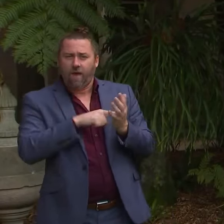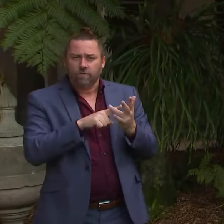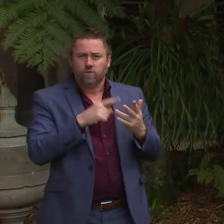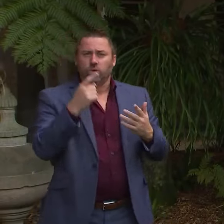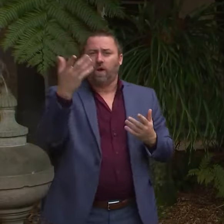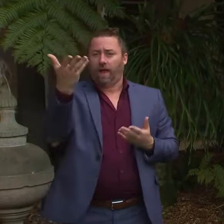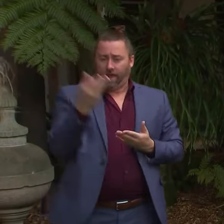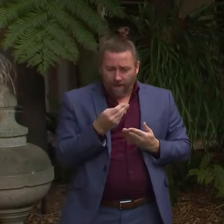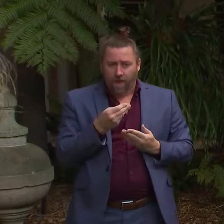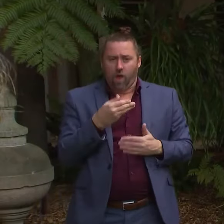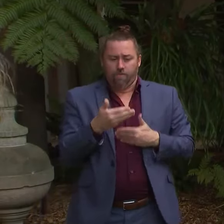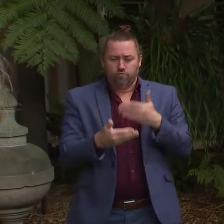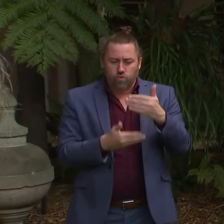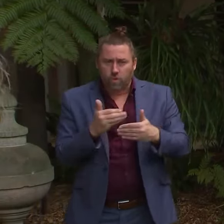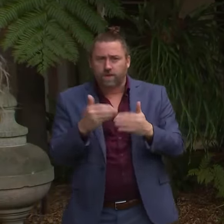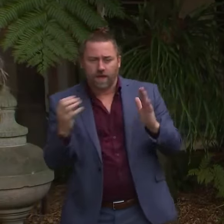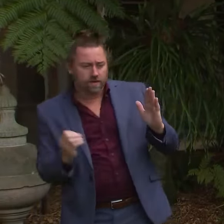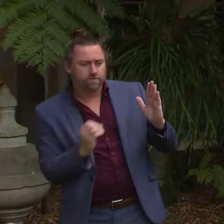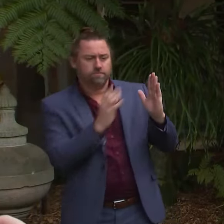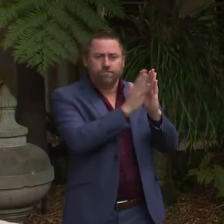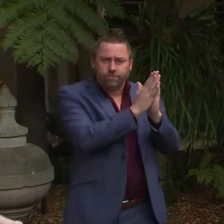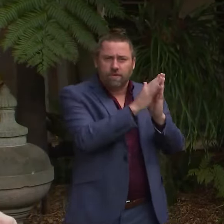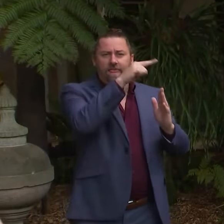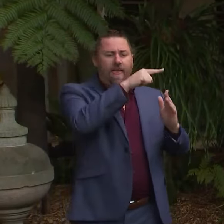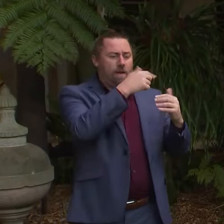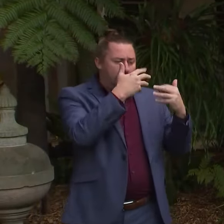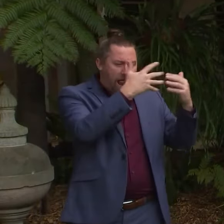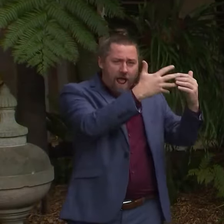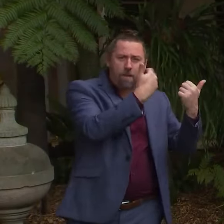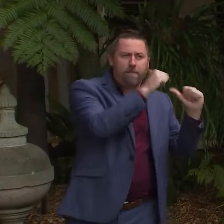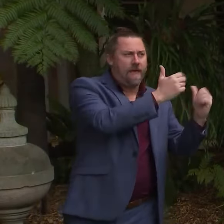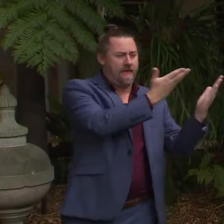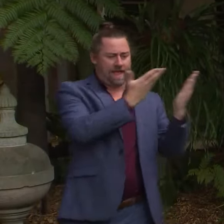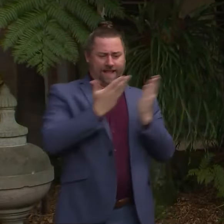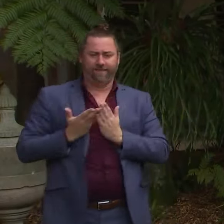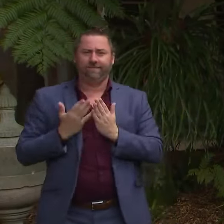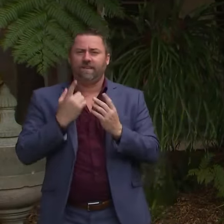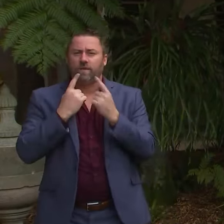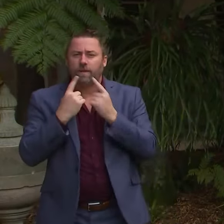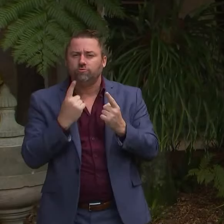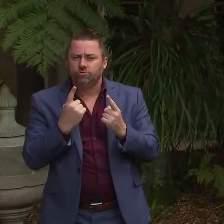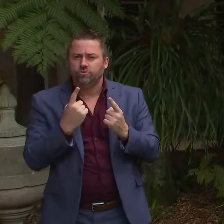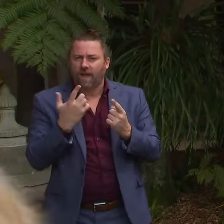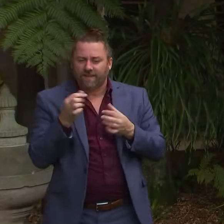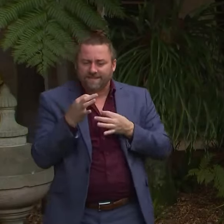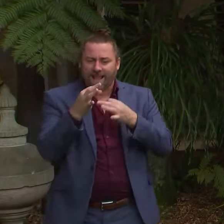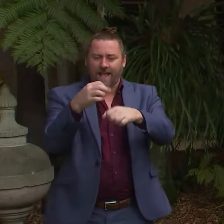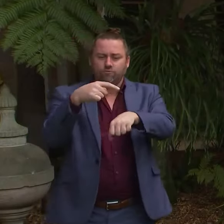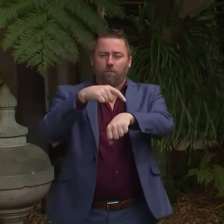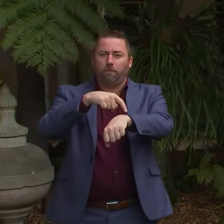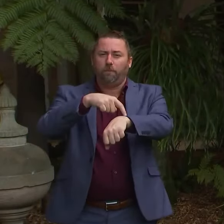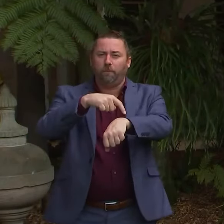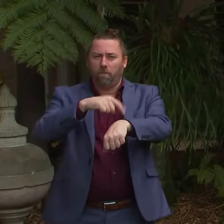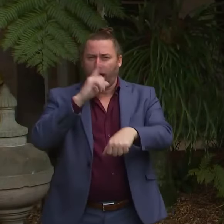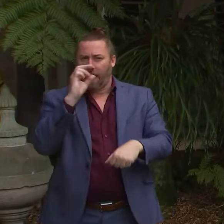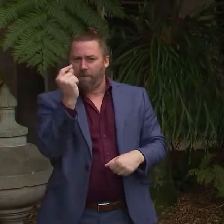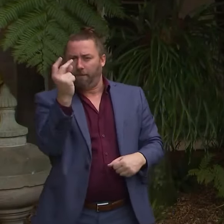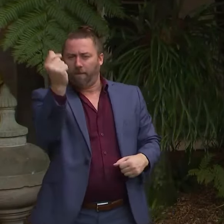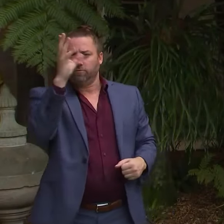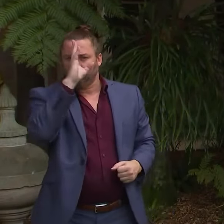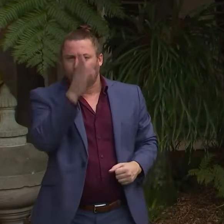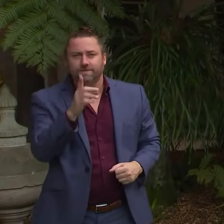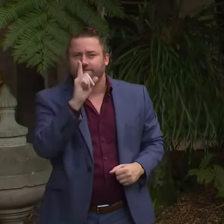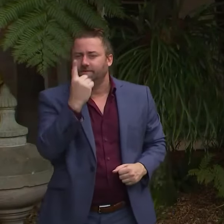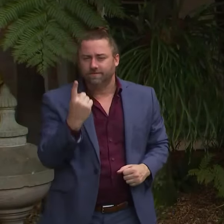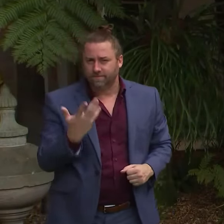filter through, uh, to us. And so take, there's a time, there's a time lag. It has always been our intention to ensure